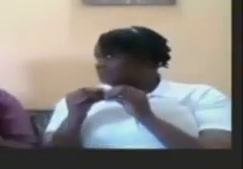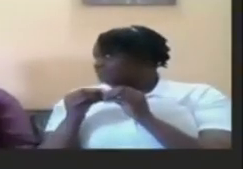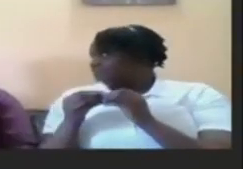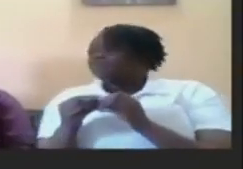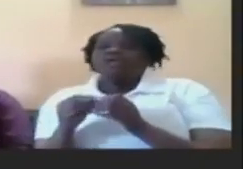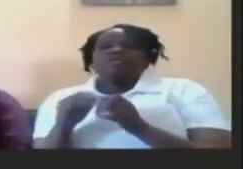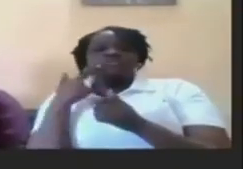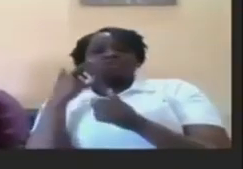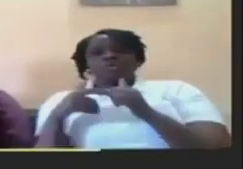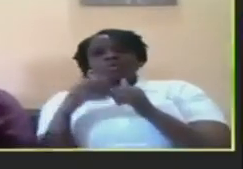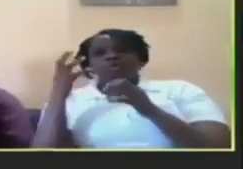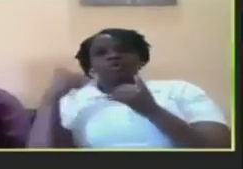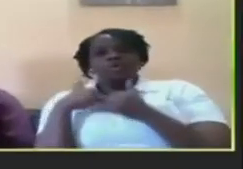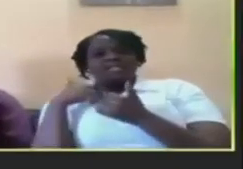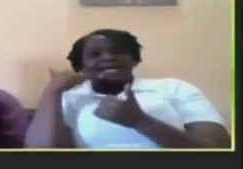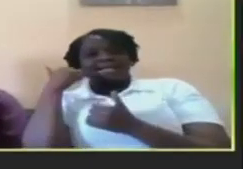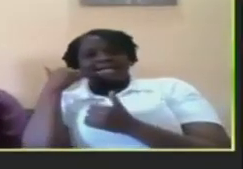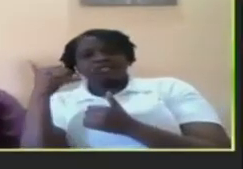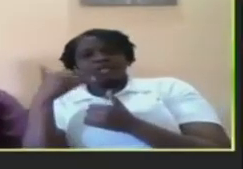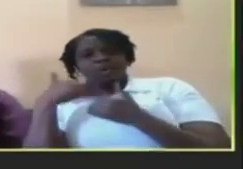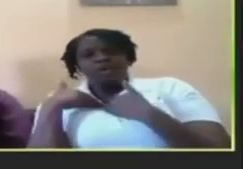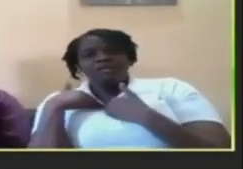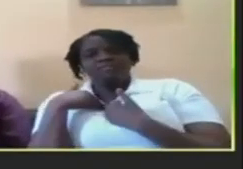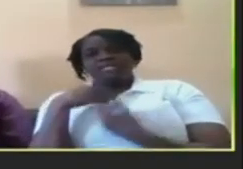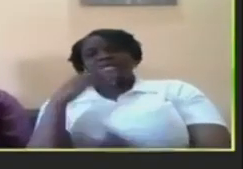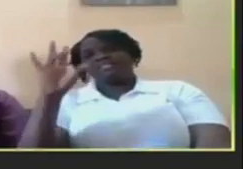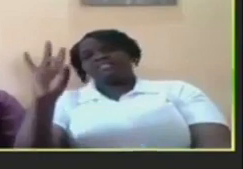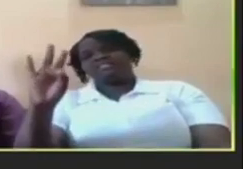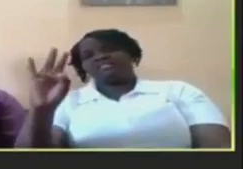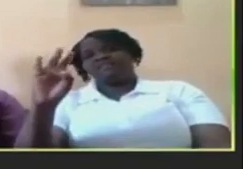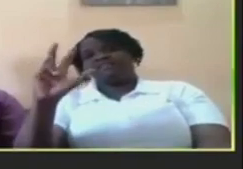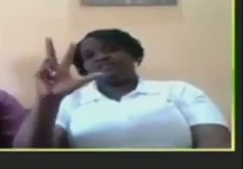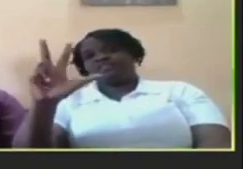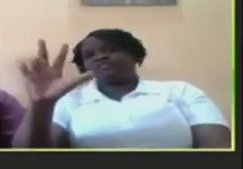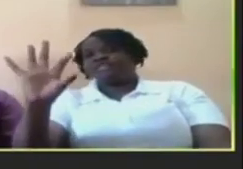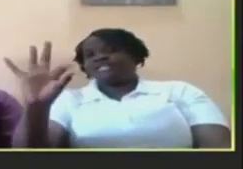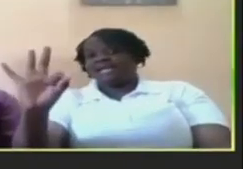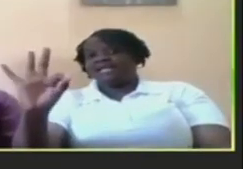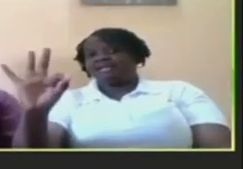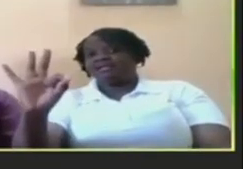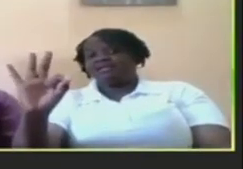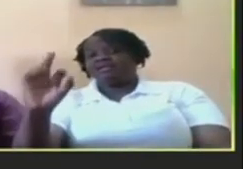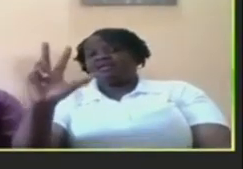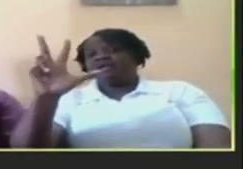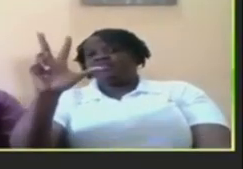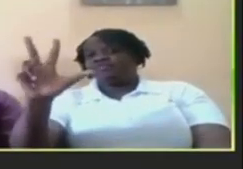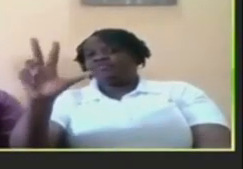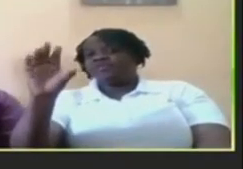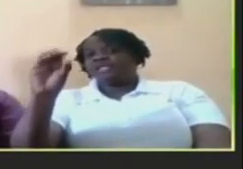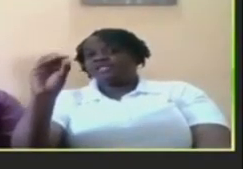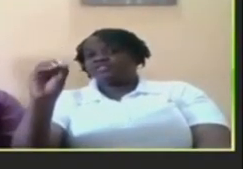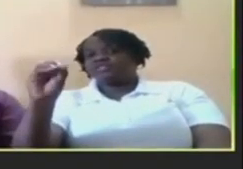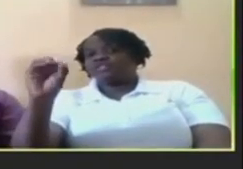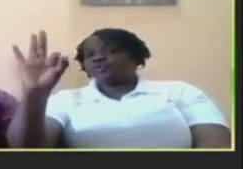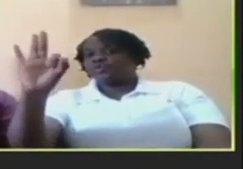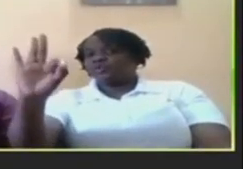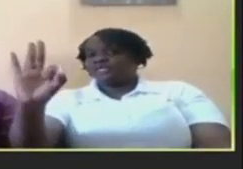so you all can actually call me at seven three nine three two nine